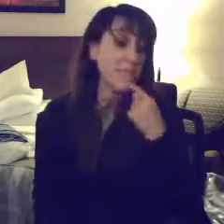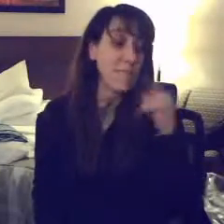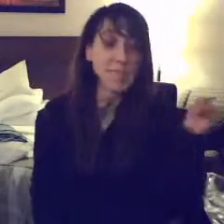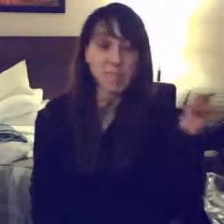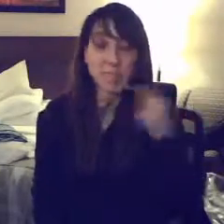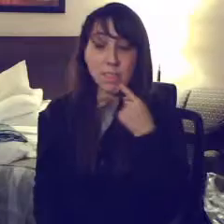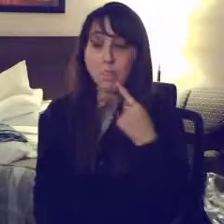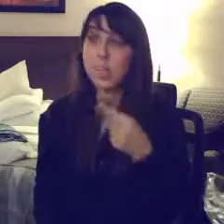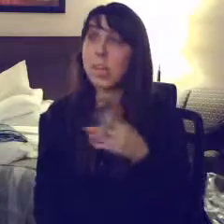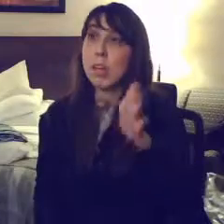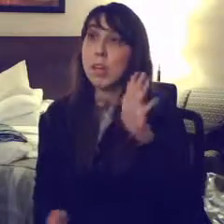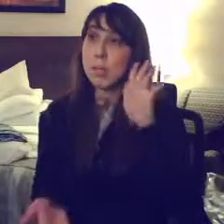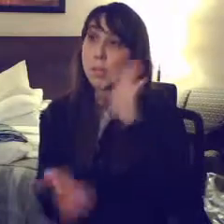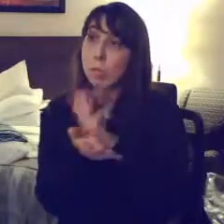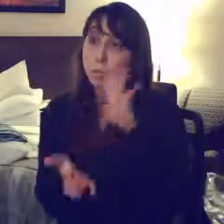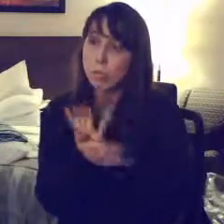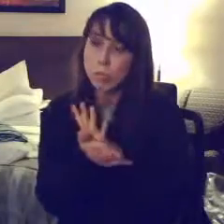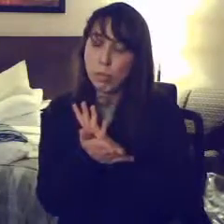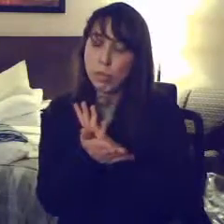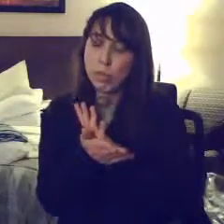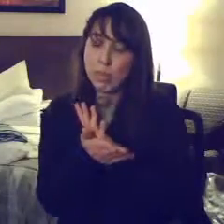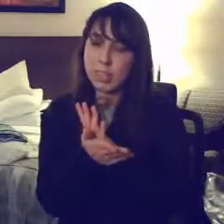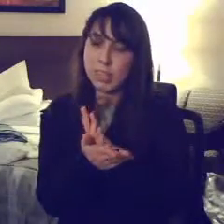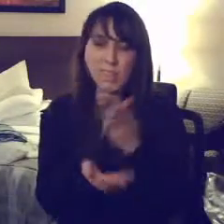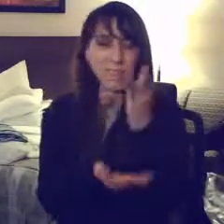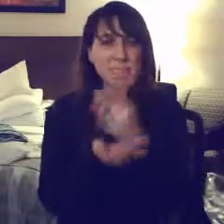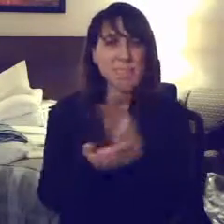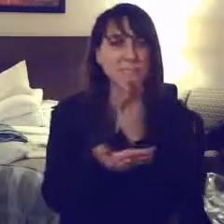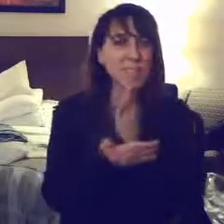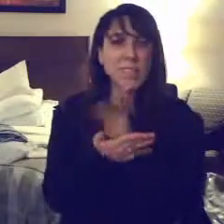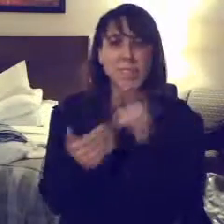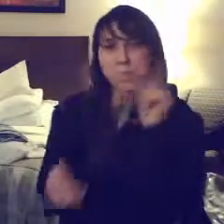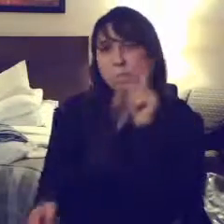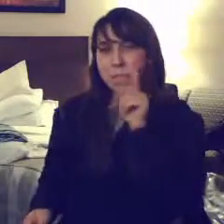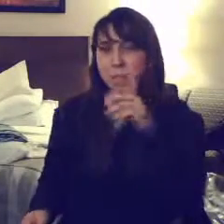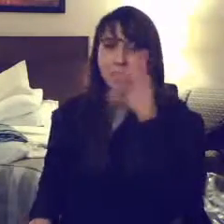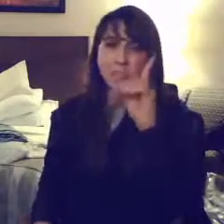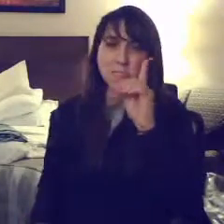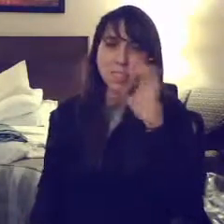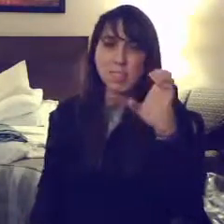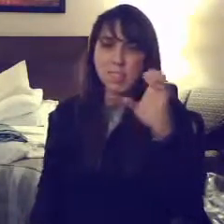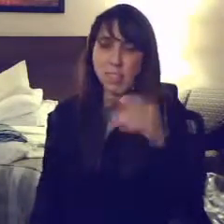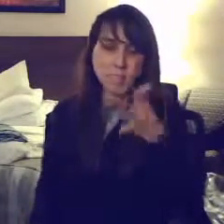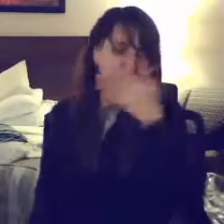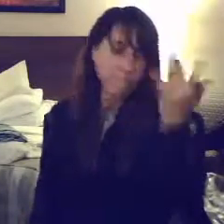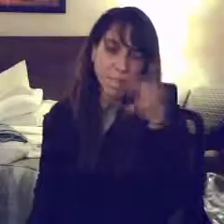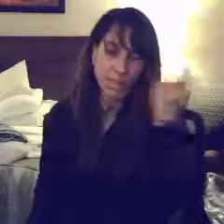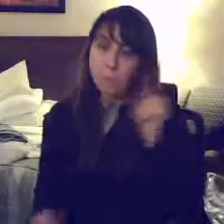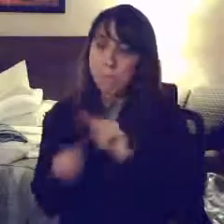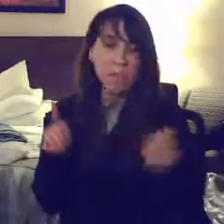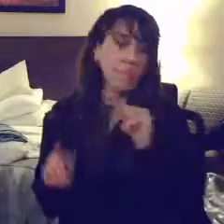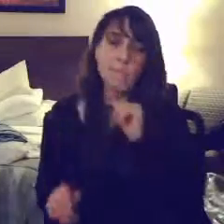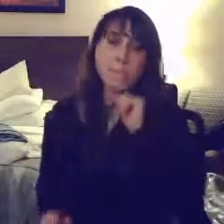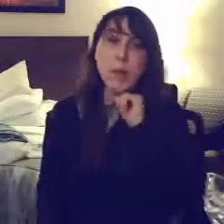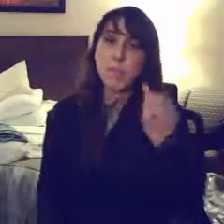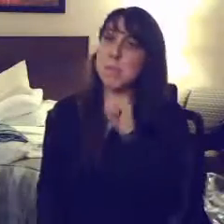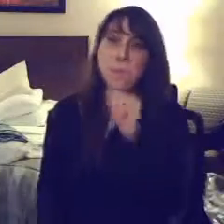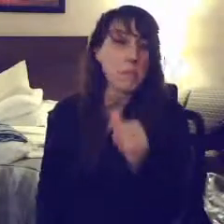I'm meteorologist Leslie Tiney with this active weather update. The snow continues falling. It's coating the cars and the lawns here on City Avenue. Let's go live on